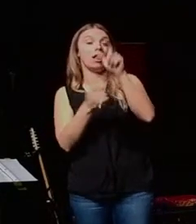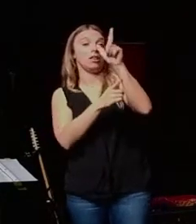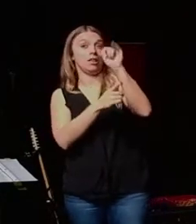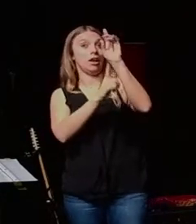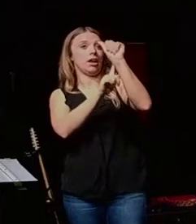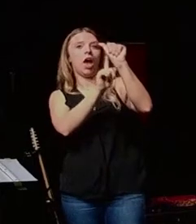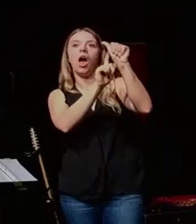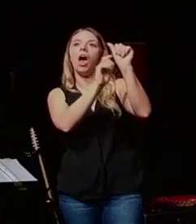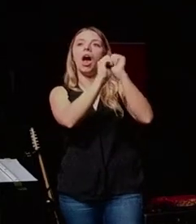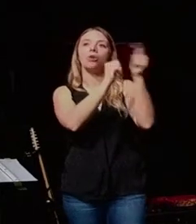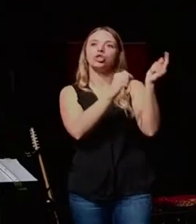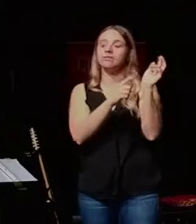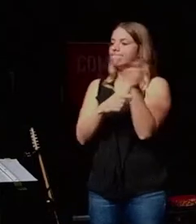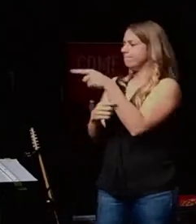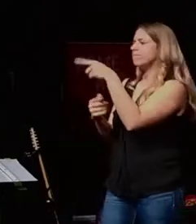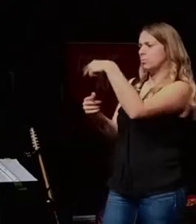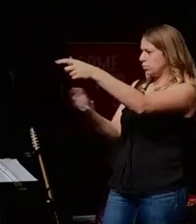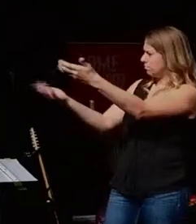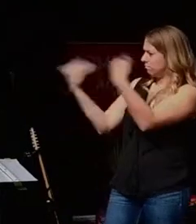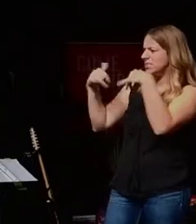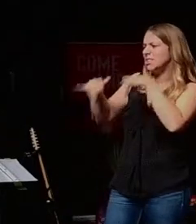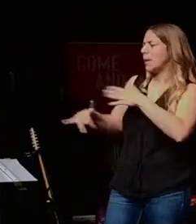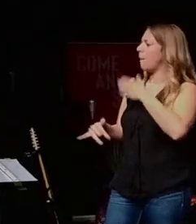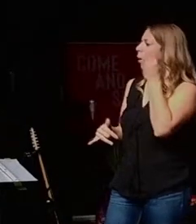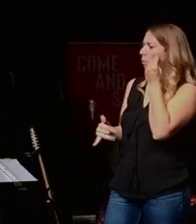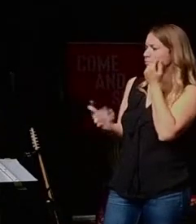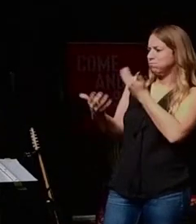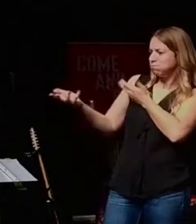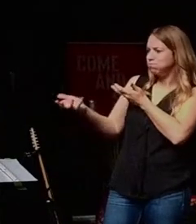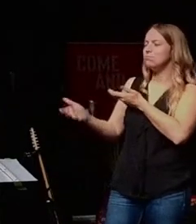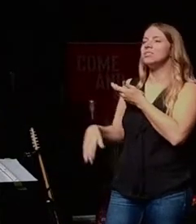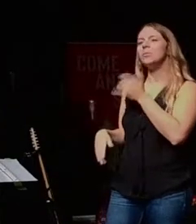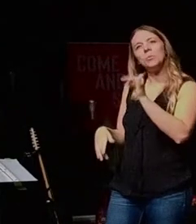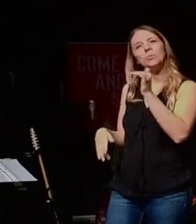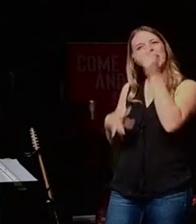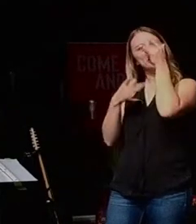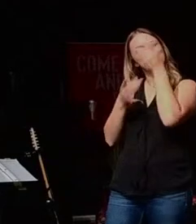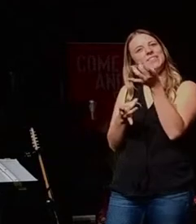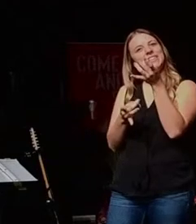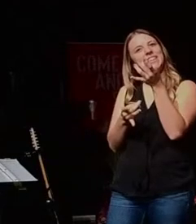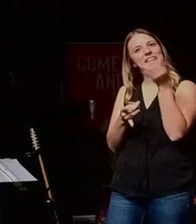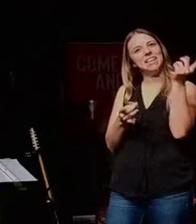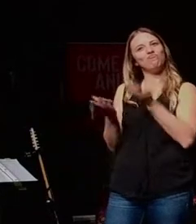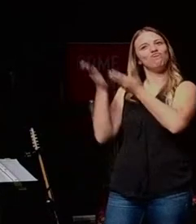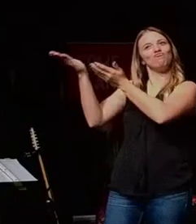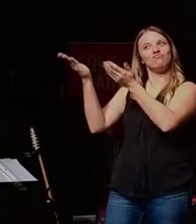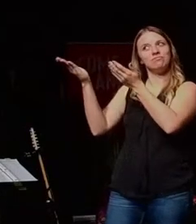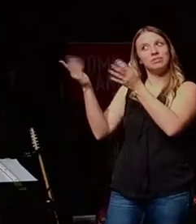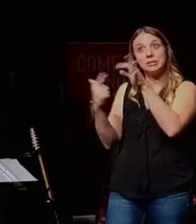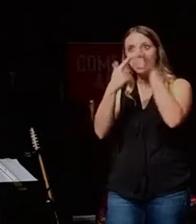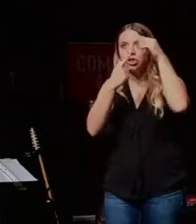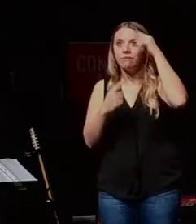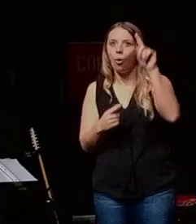because how she turned around and said, you will stay with me. That's an interesting, that's a very interesting proposition, especially